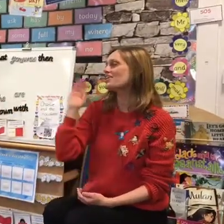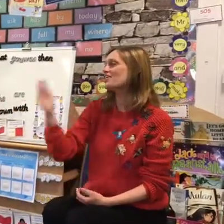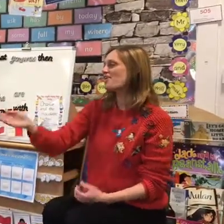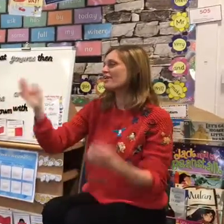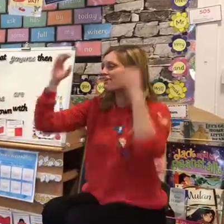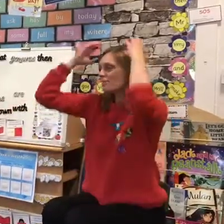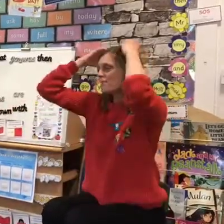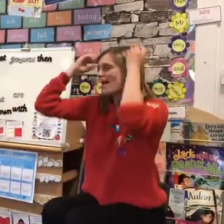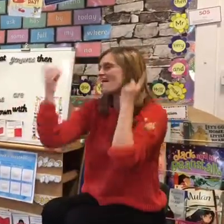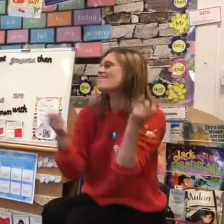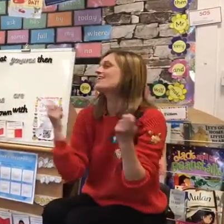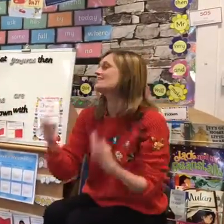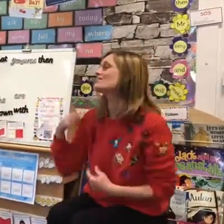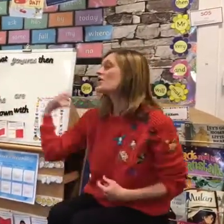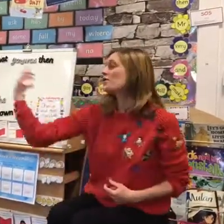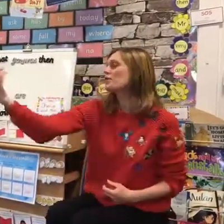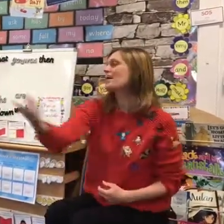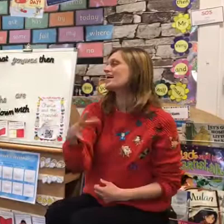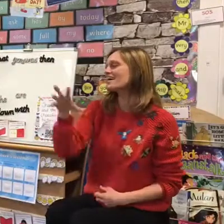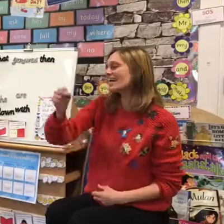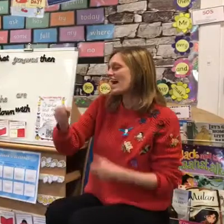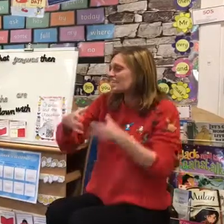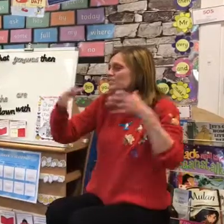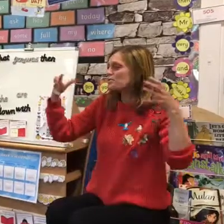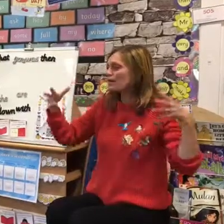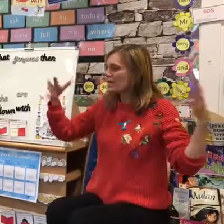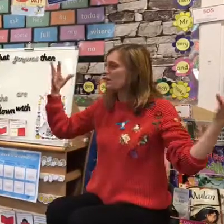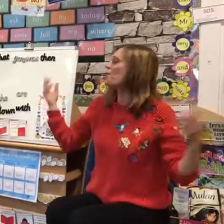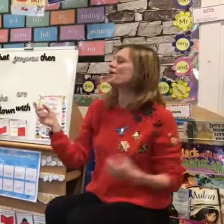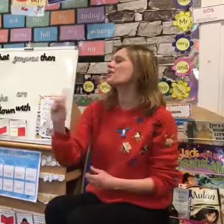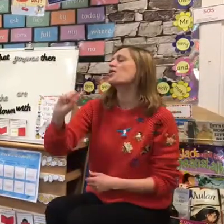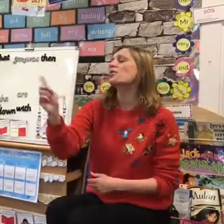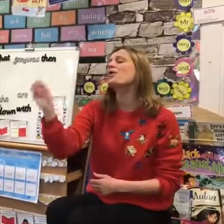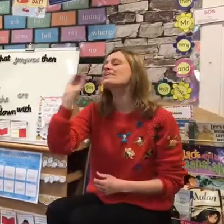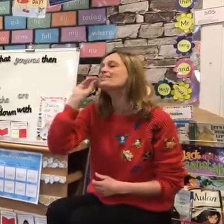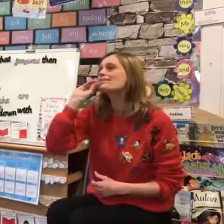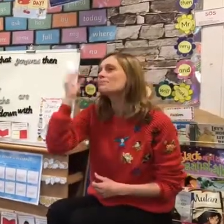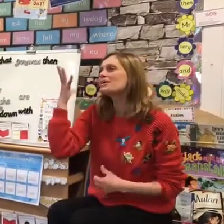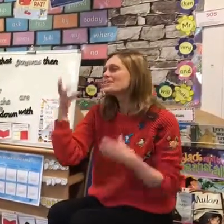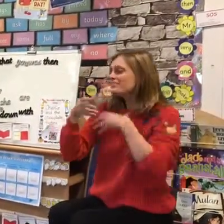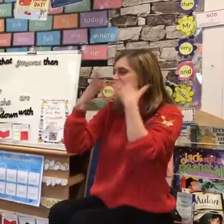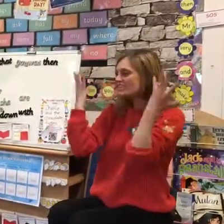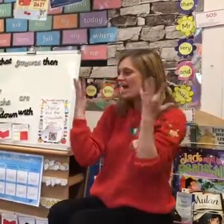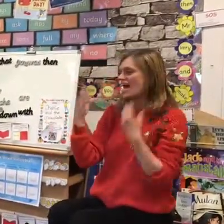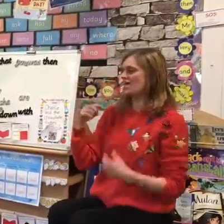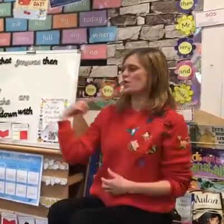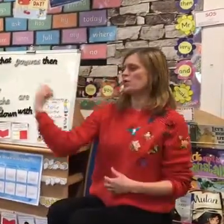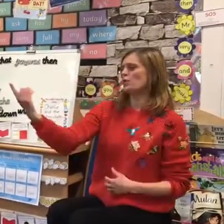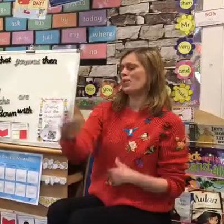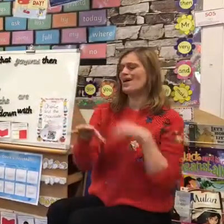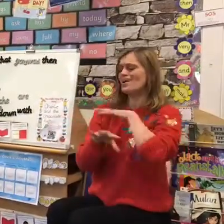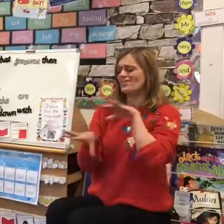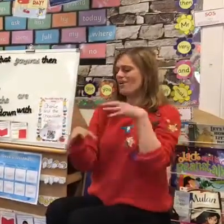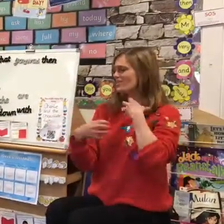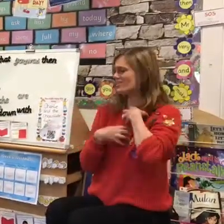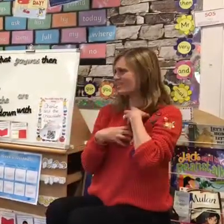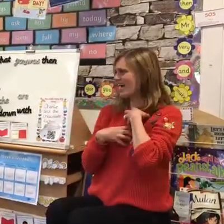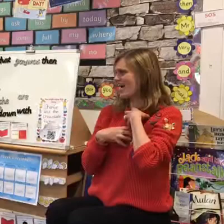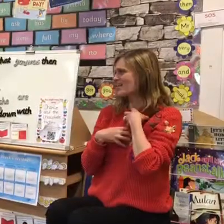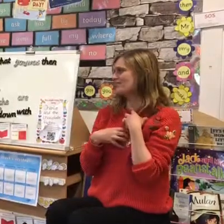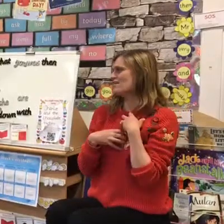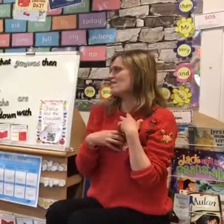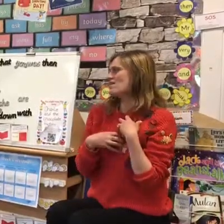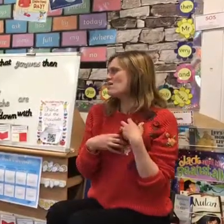We're going on a bear hunt. We're going to catch a big one. What a beautiful day. We're not